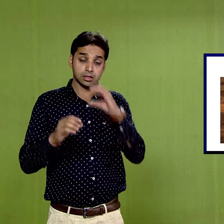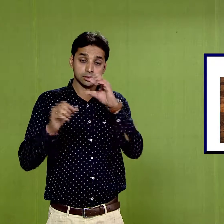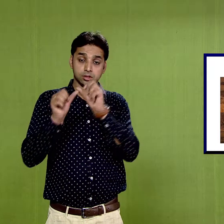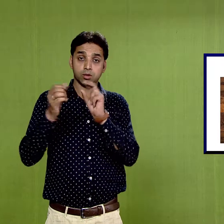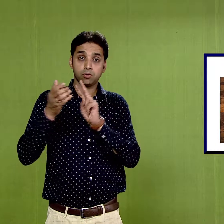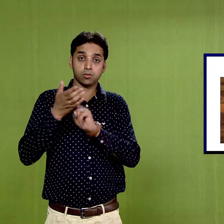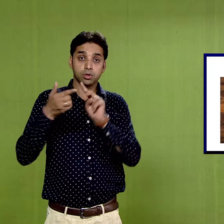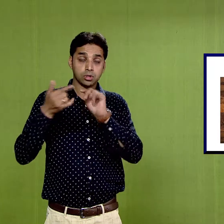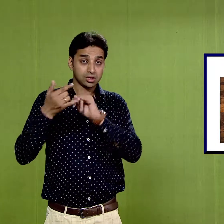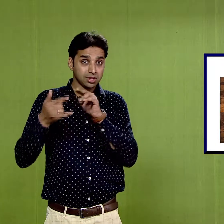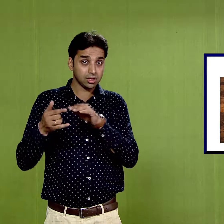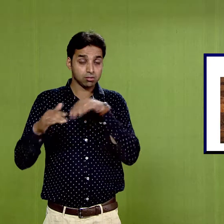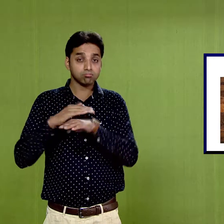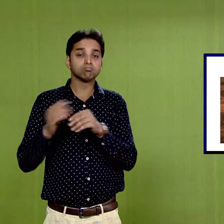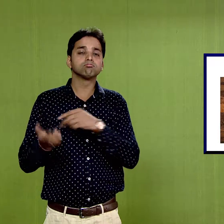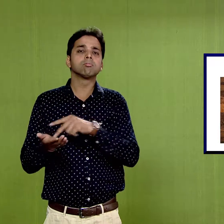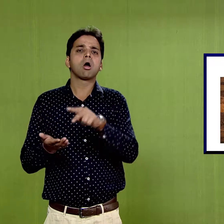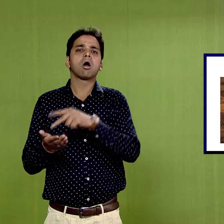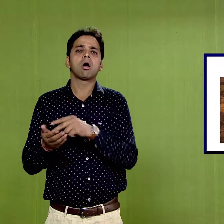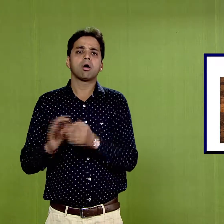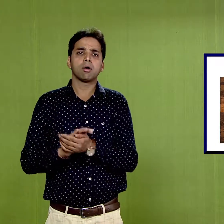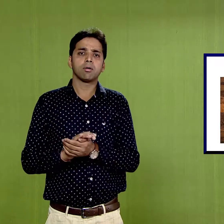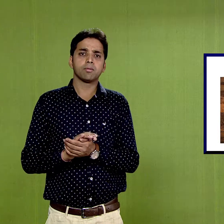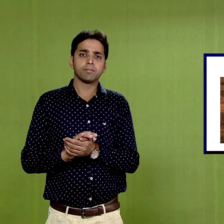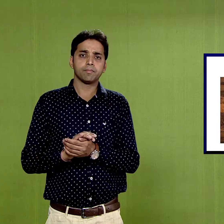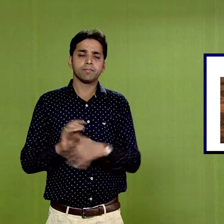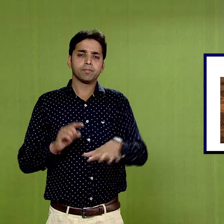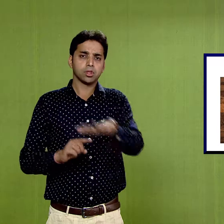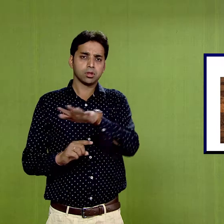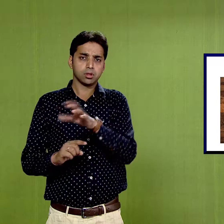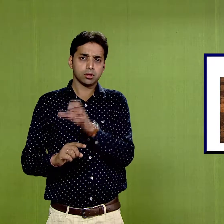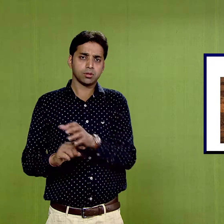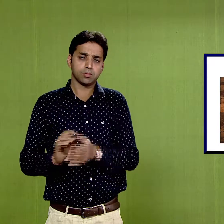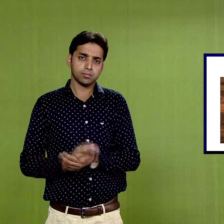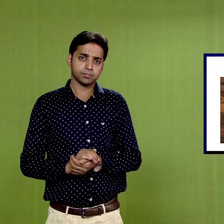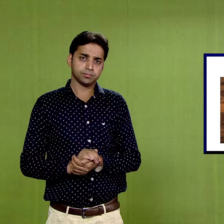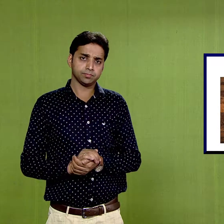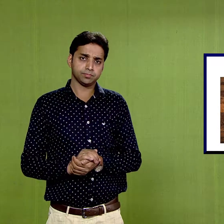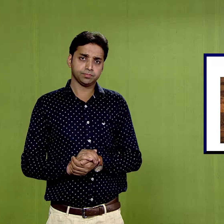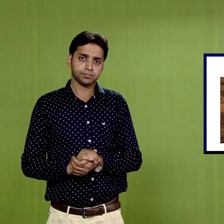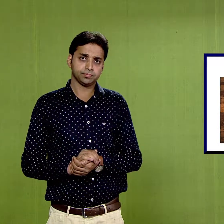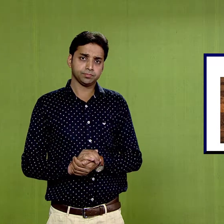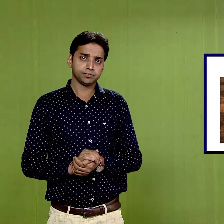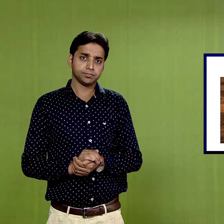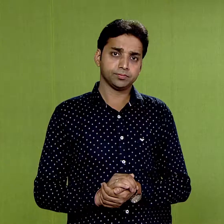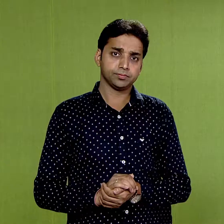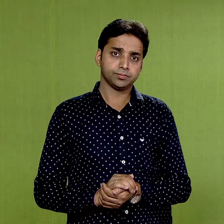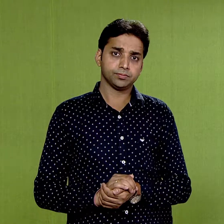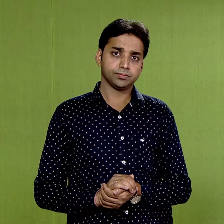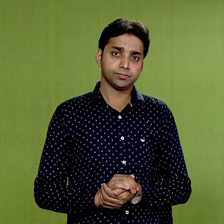in ancient times. where we